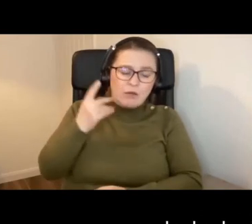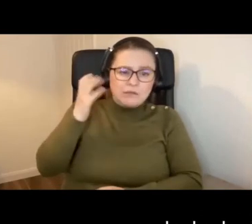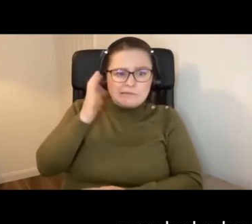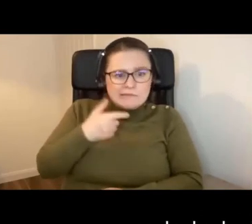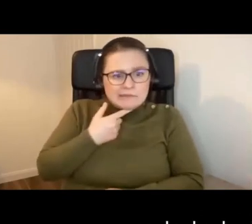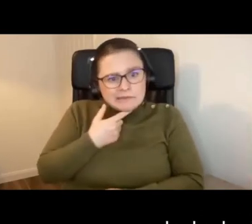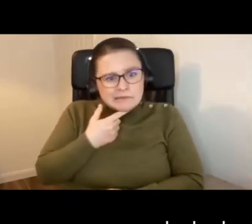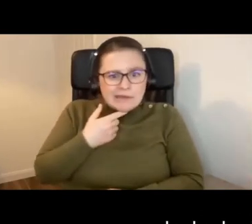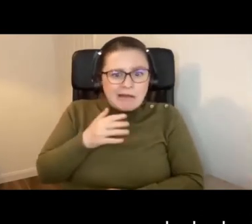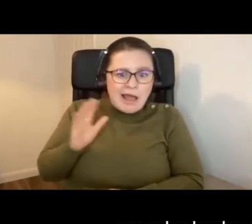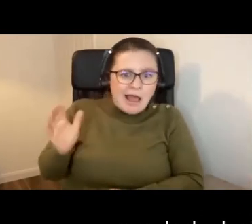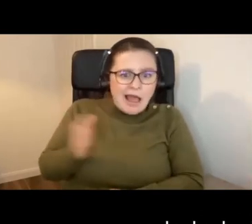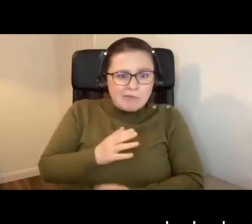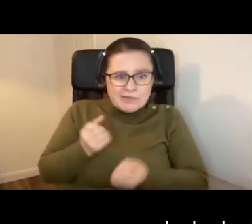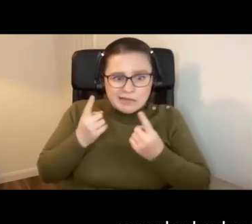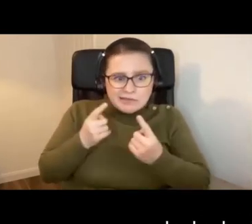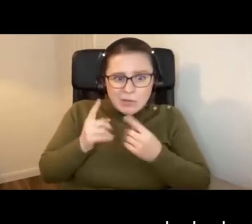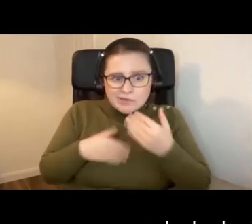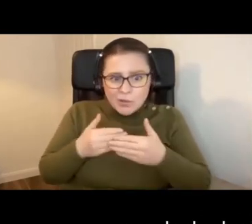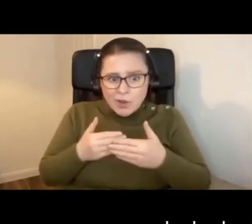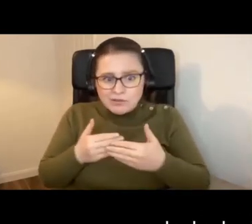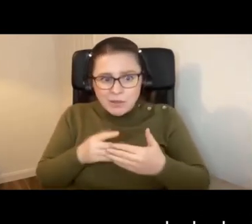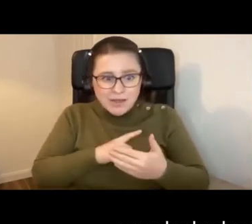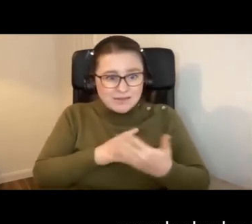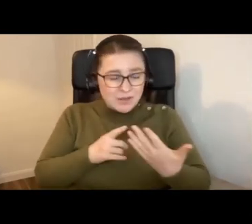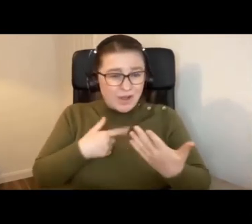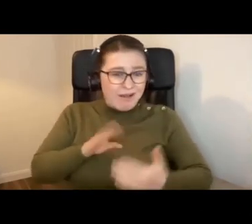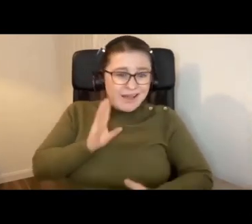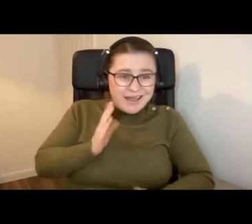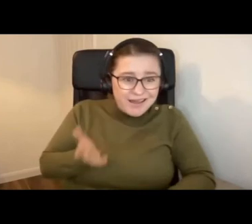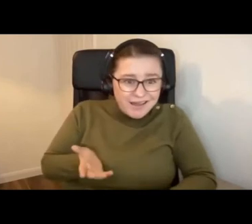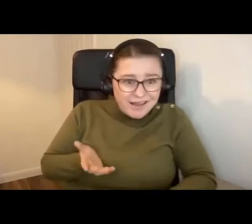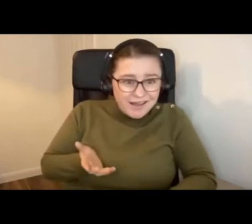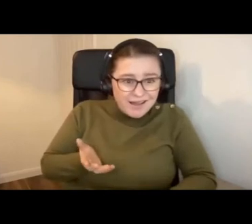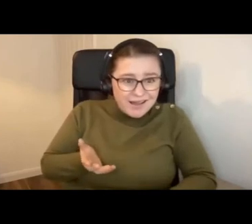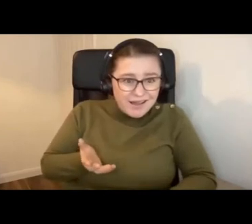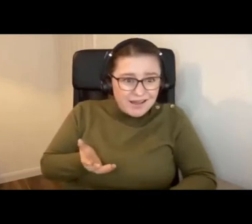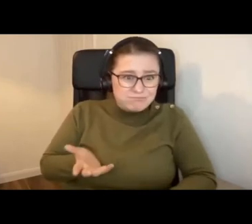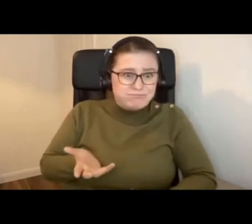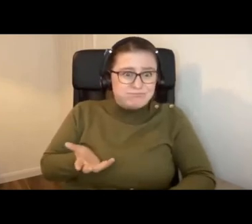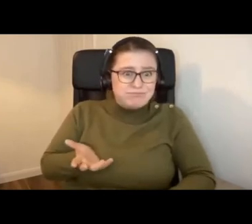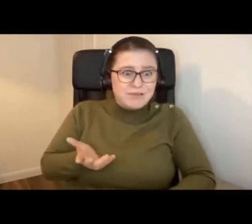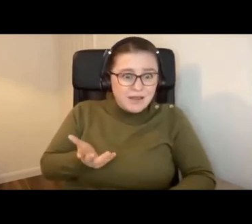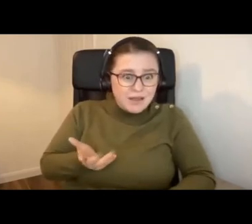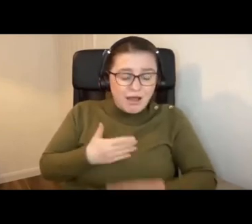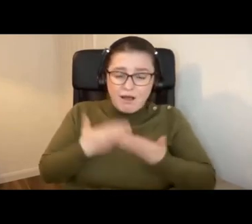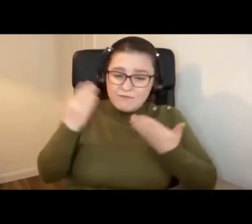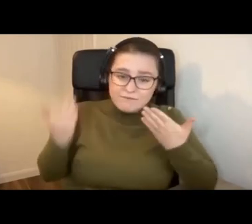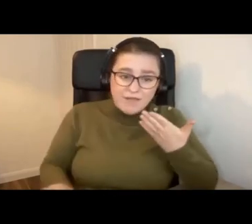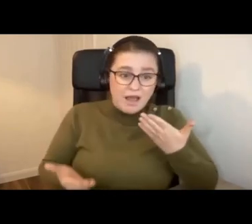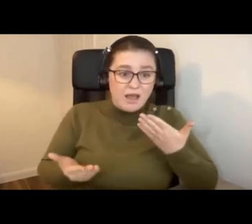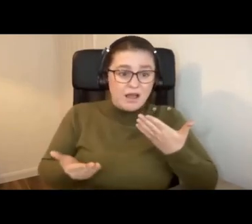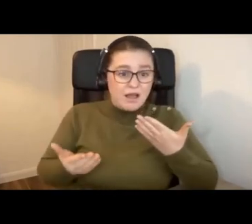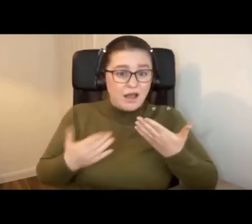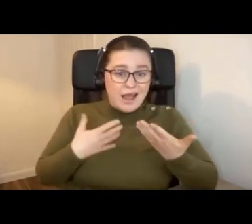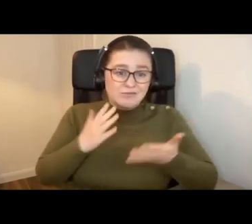whether everybody else is understanding because we can't hear it. You know, it's unfair and